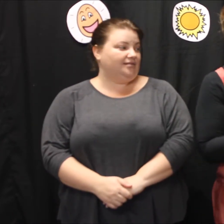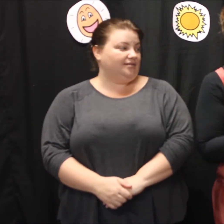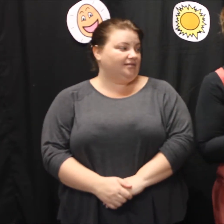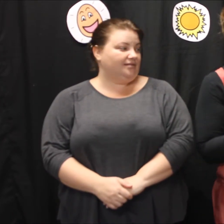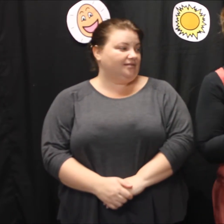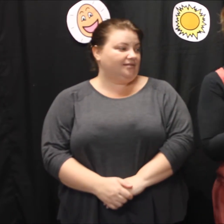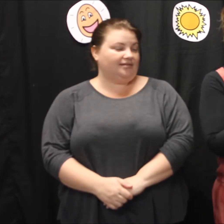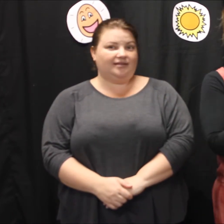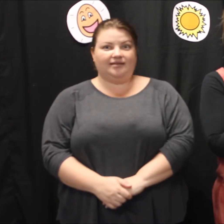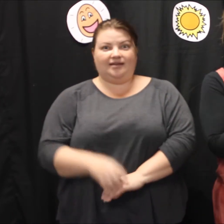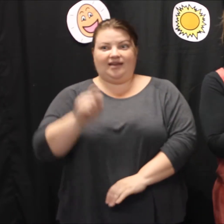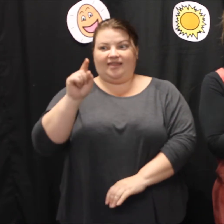Bear.